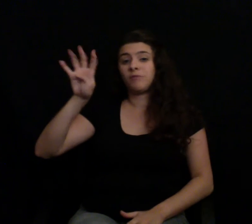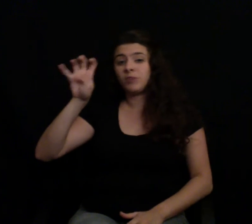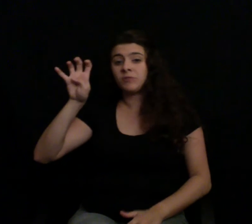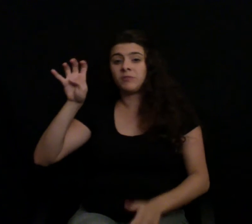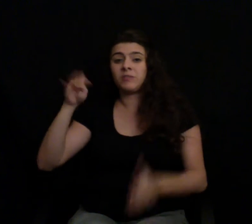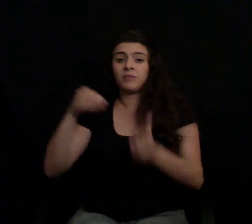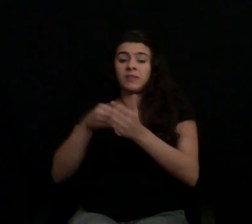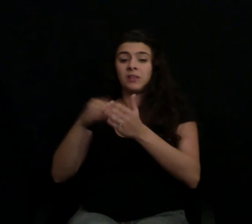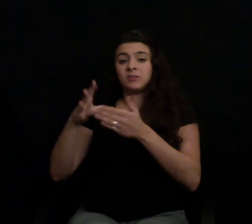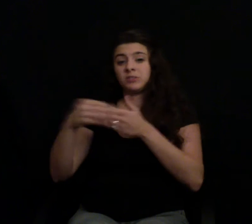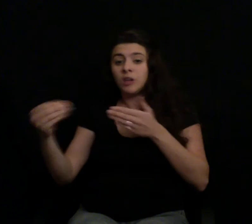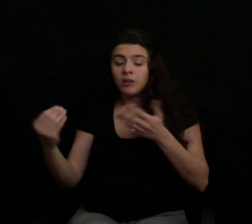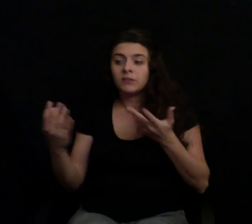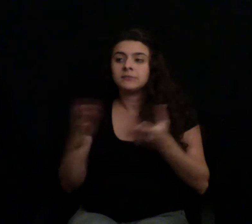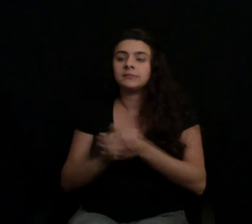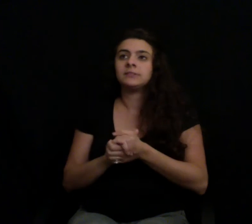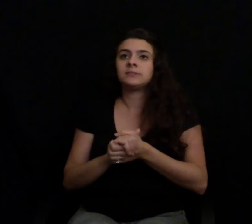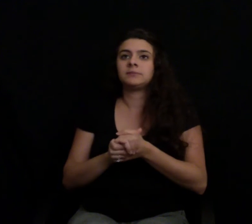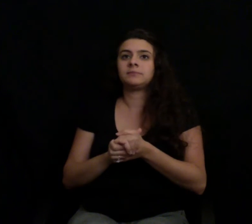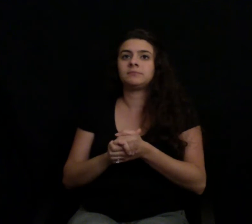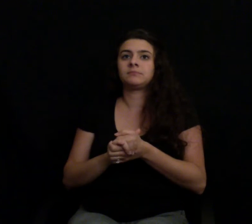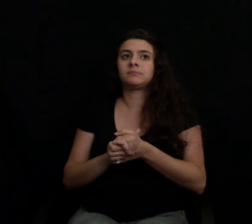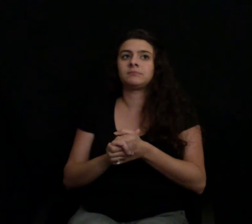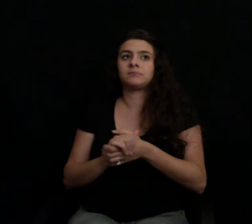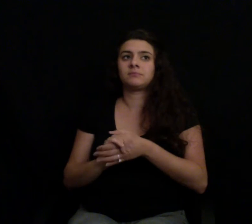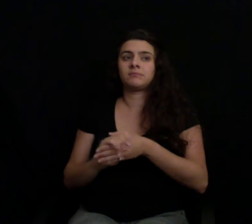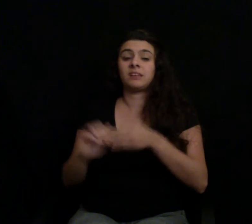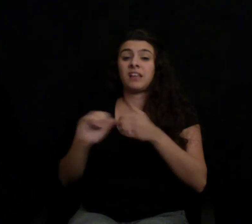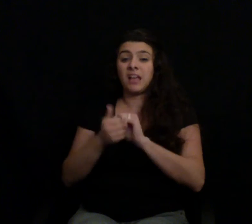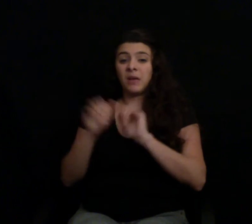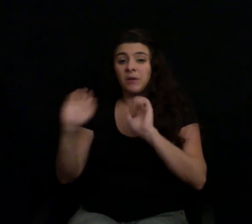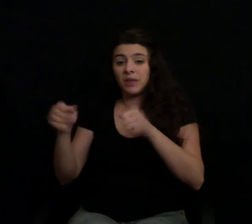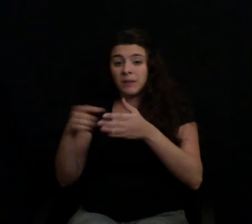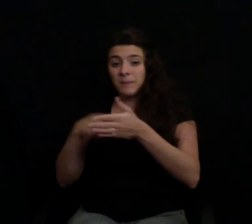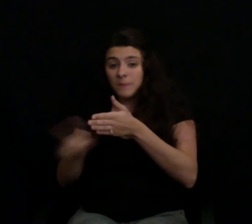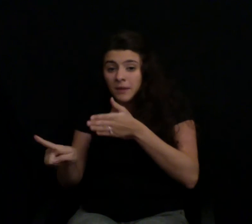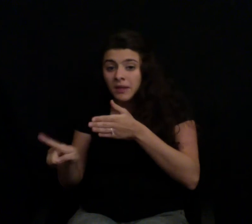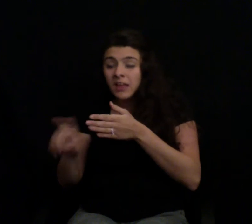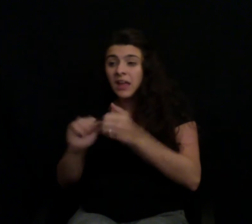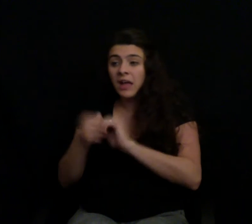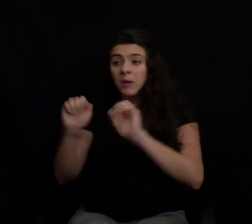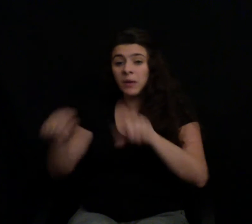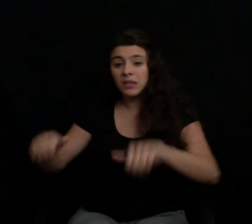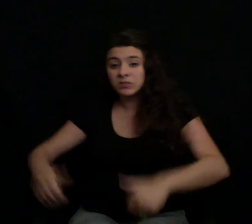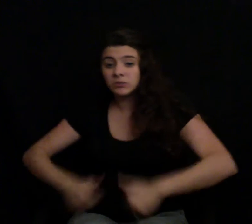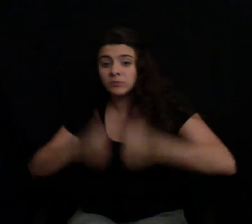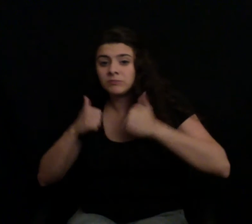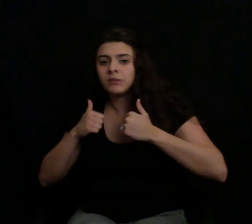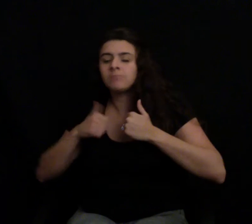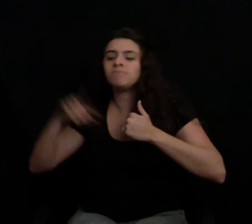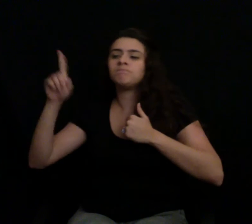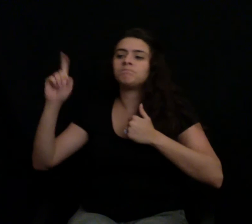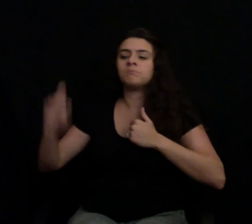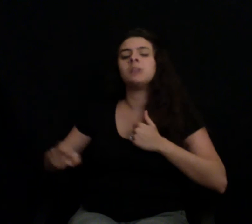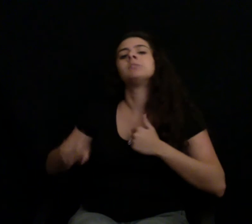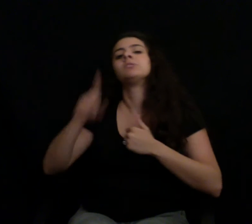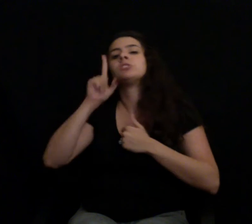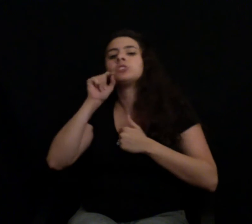the way to make money, you know, the only way you're going pay that debt off, or even make ends meet, is you have to raise them in these conditions, because you'll lose your contract. So if you